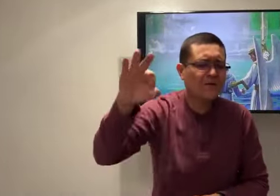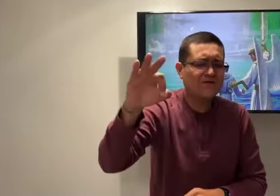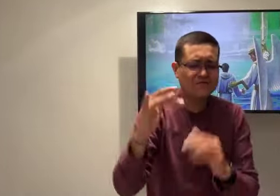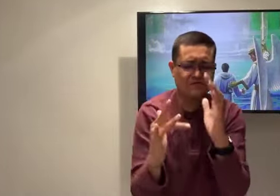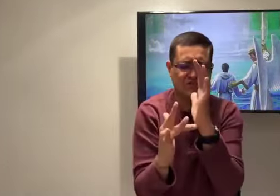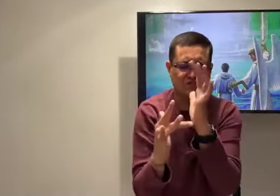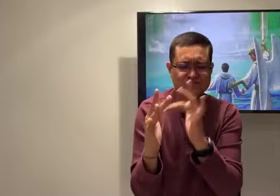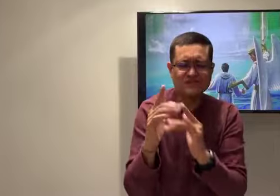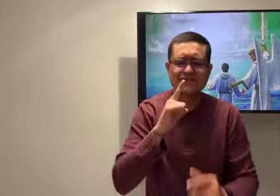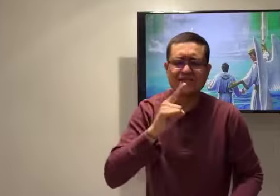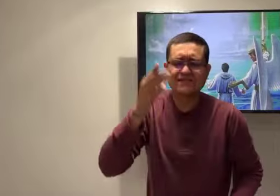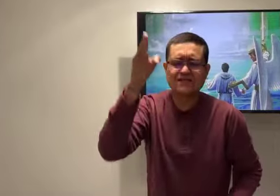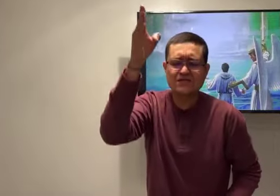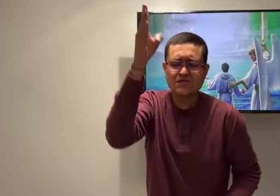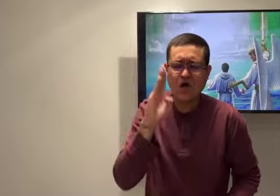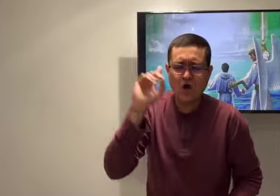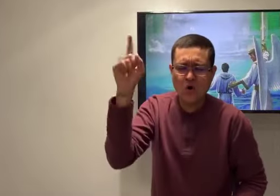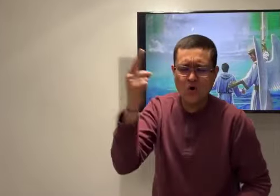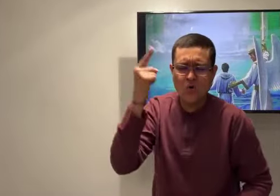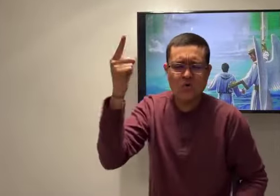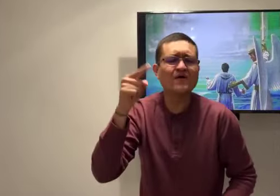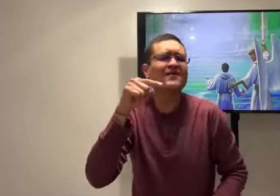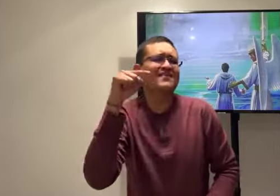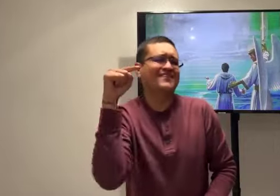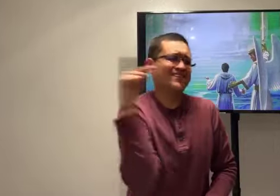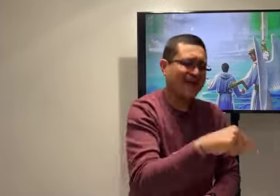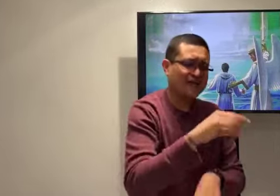And they experience the preaching of your Word.